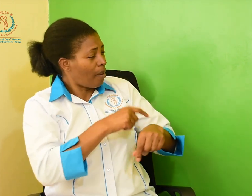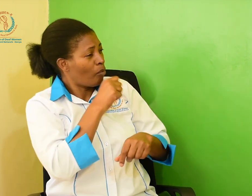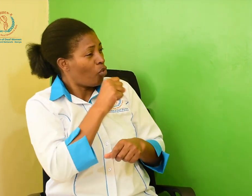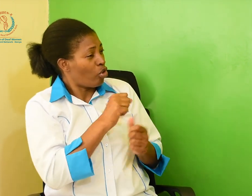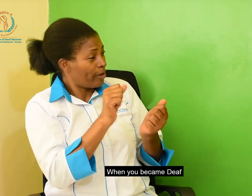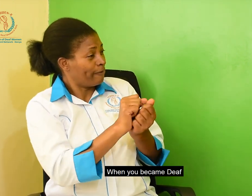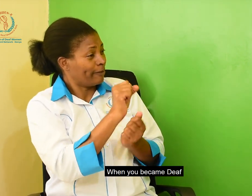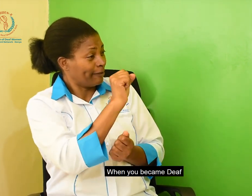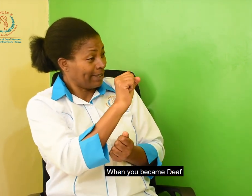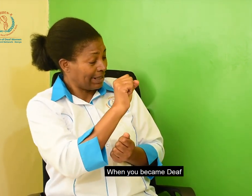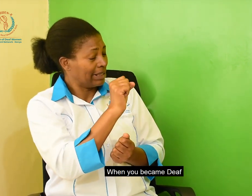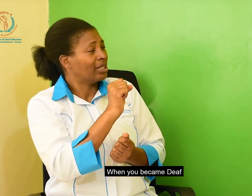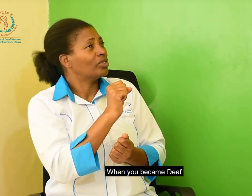So, when you became deaf,